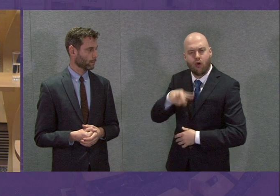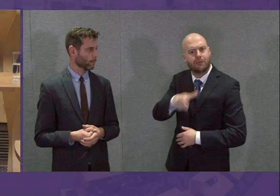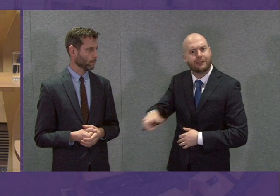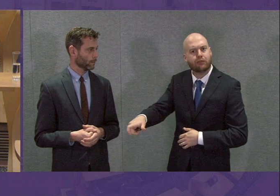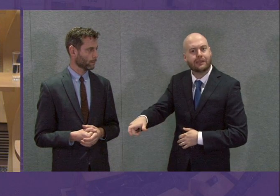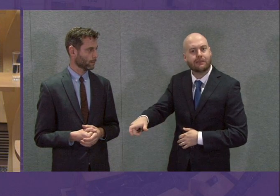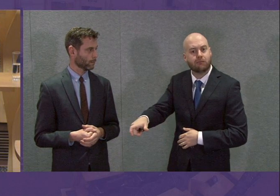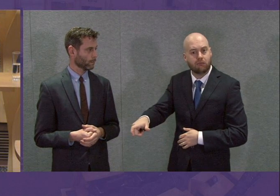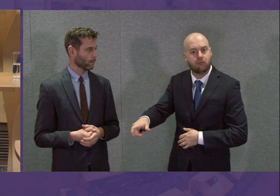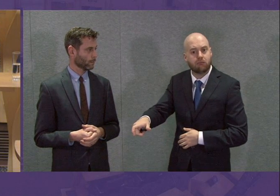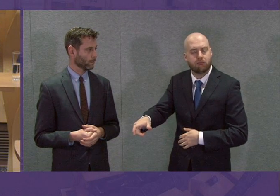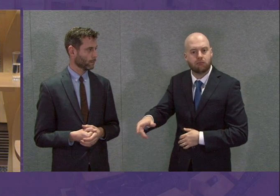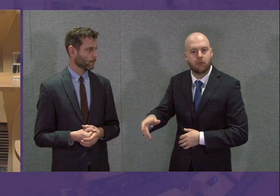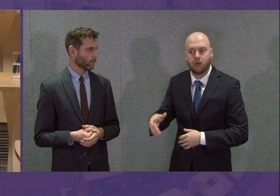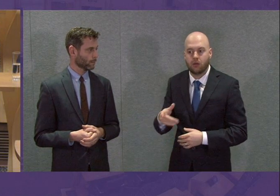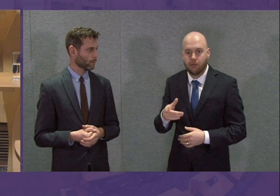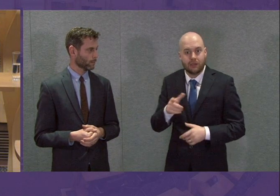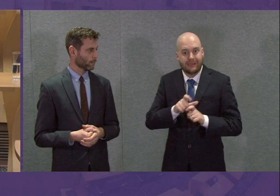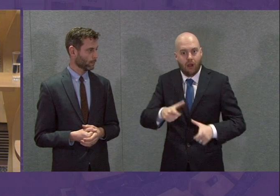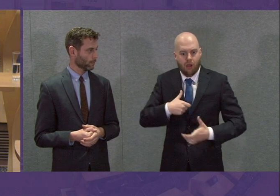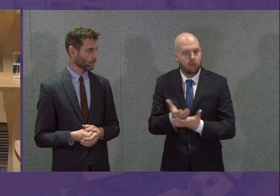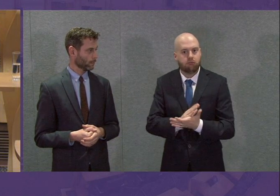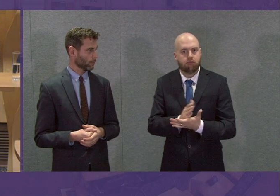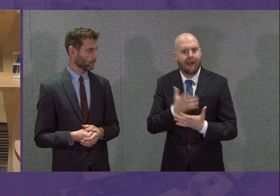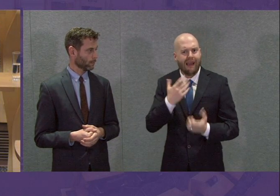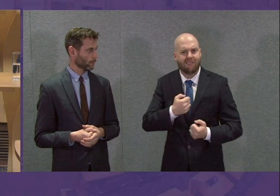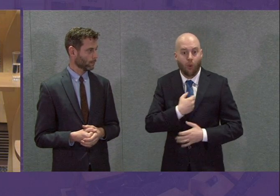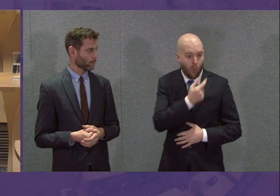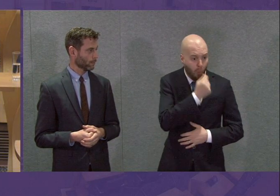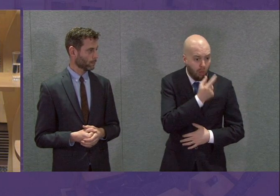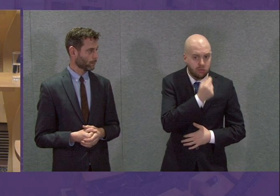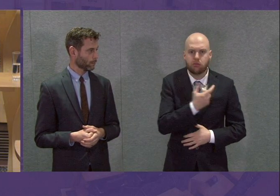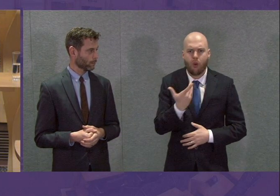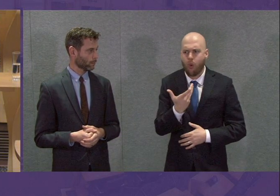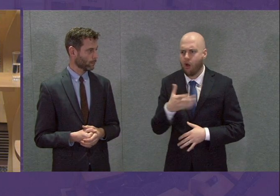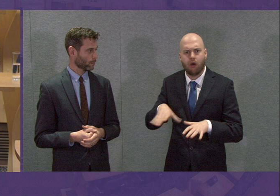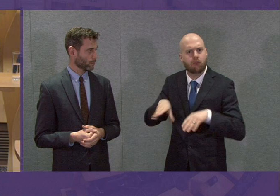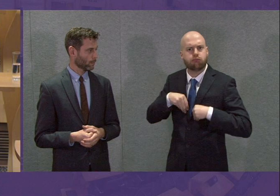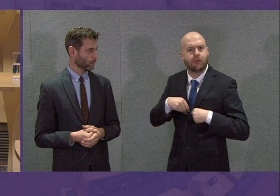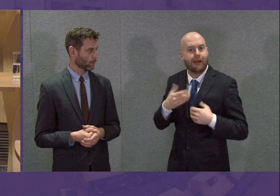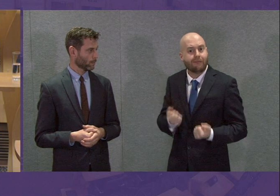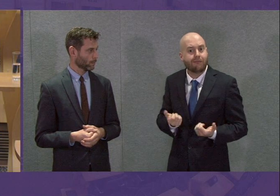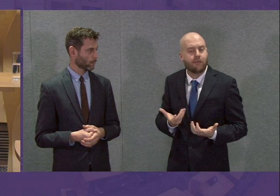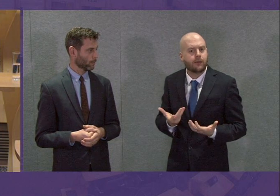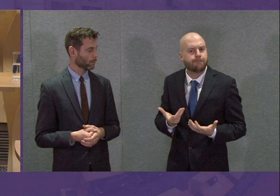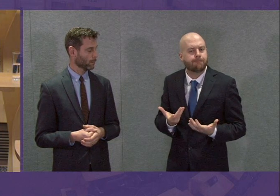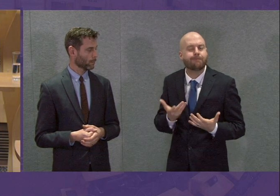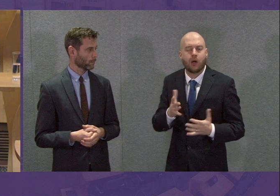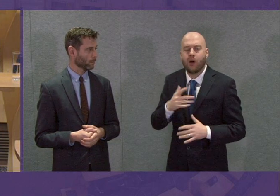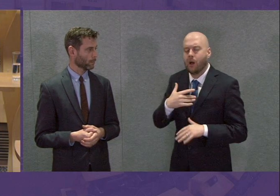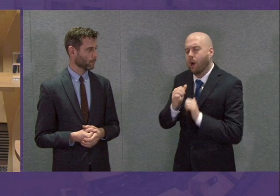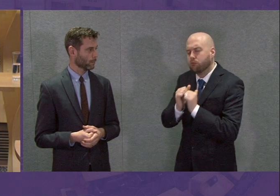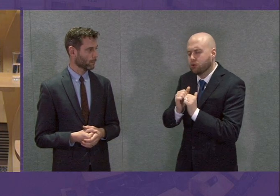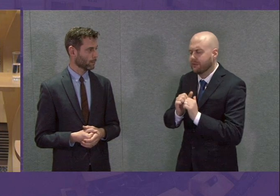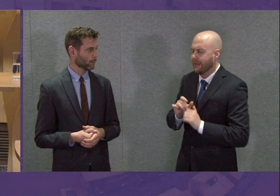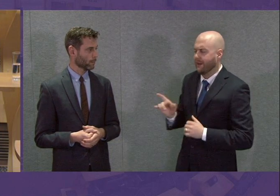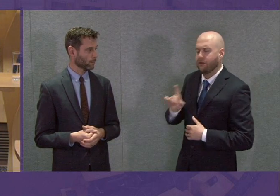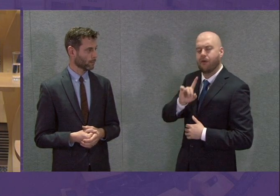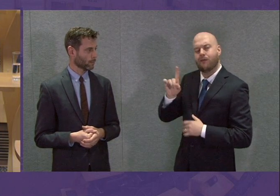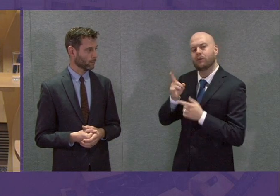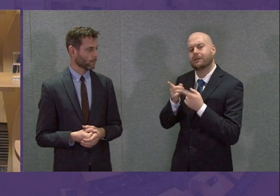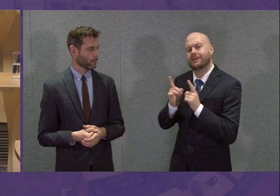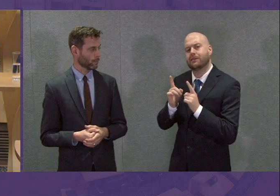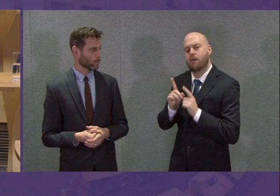they are no longer contagious. I fully appreciate that the First Minister again today has committed to